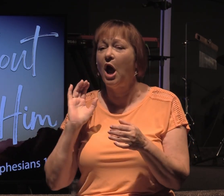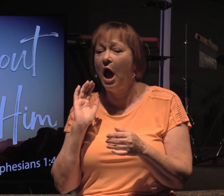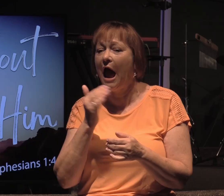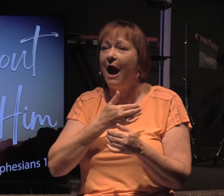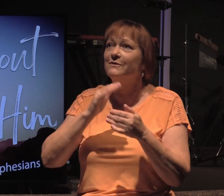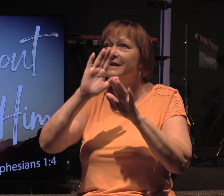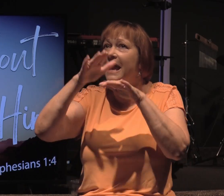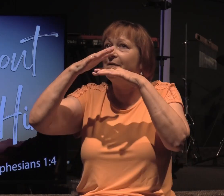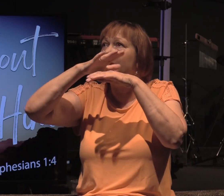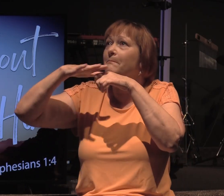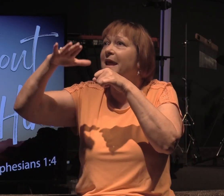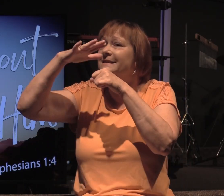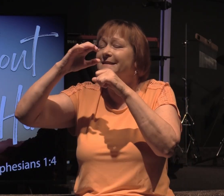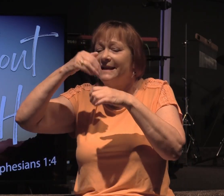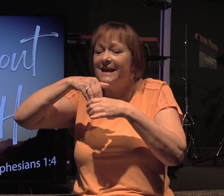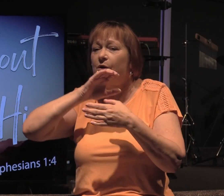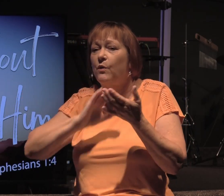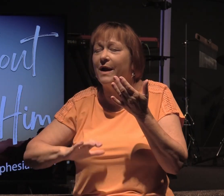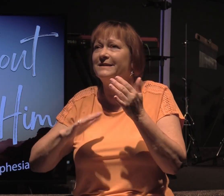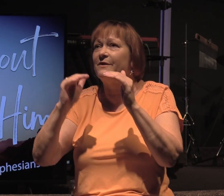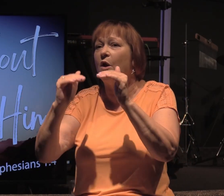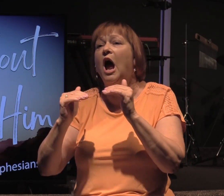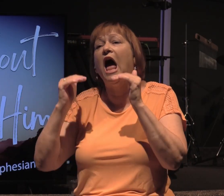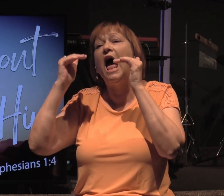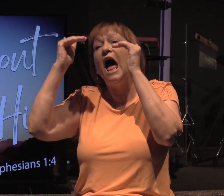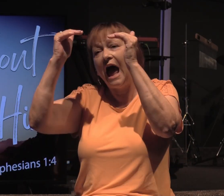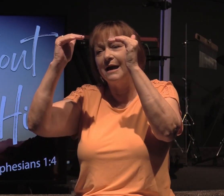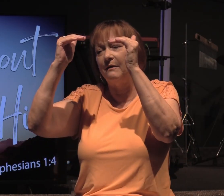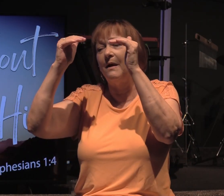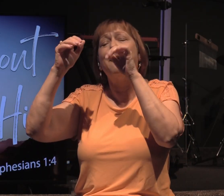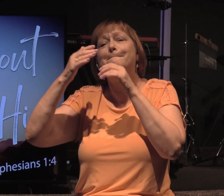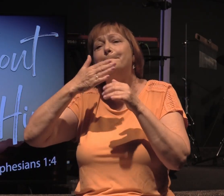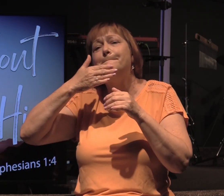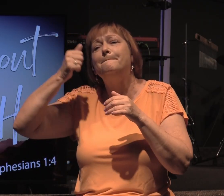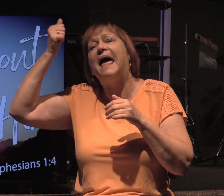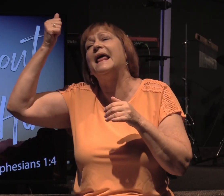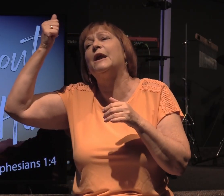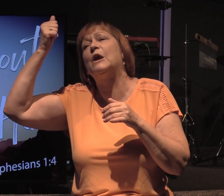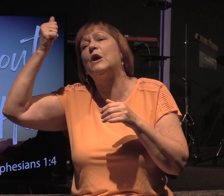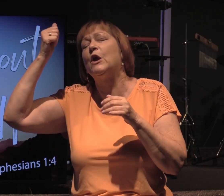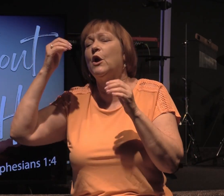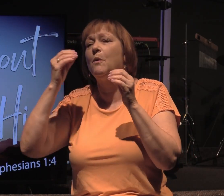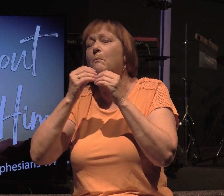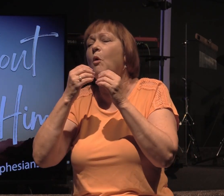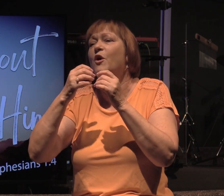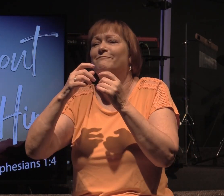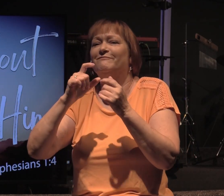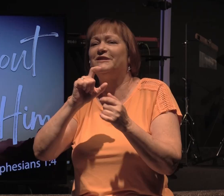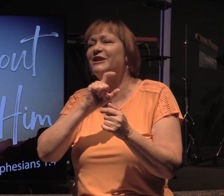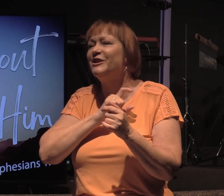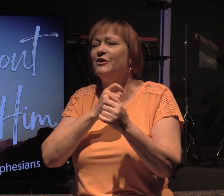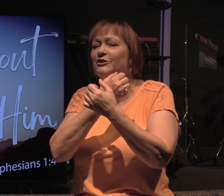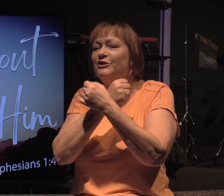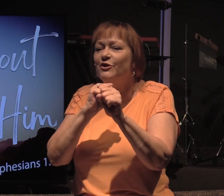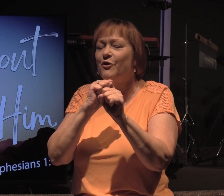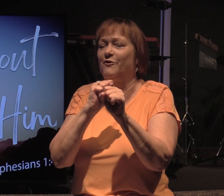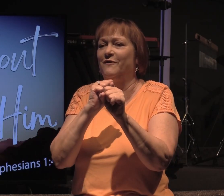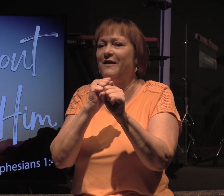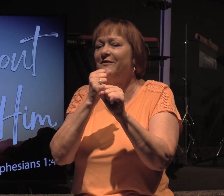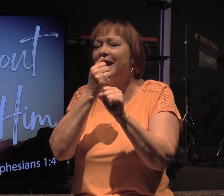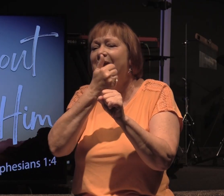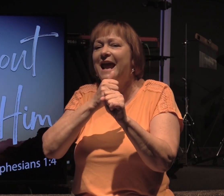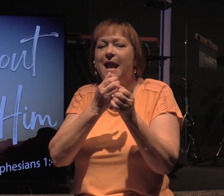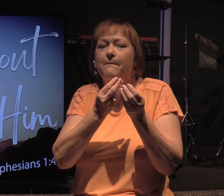heavenly places in Christ. They are higher. They are better. They are more secure than any material